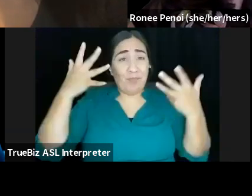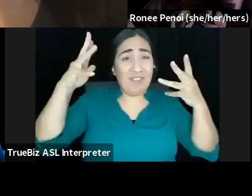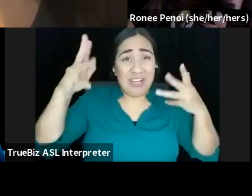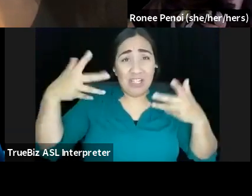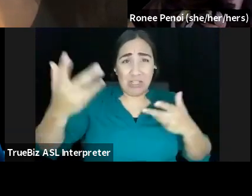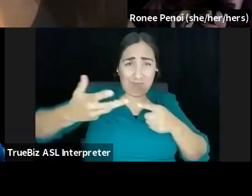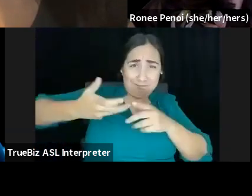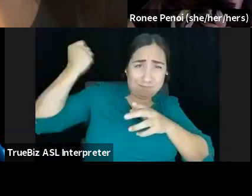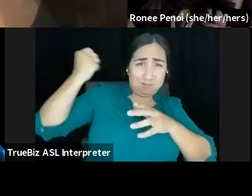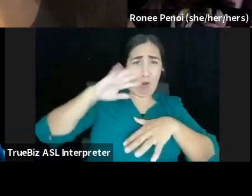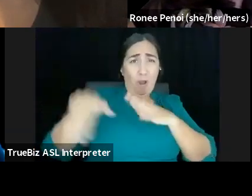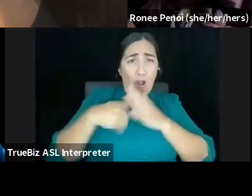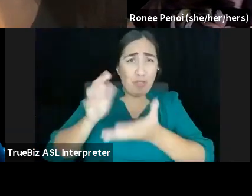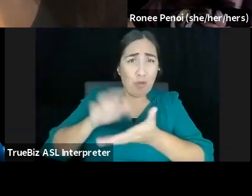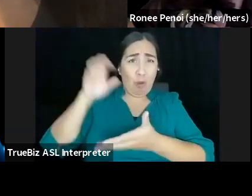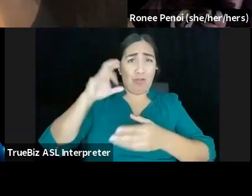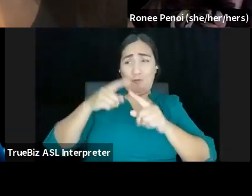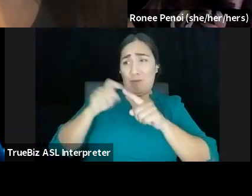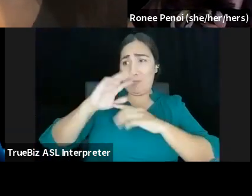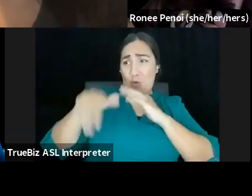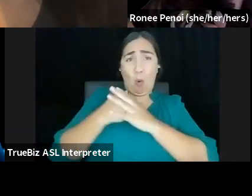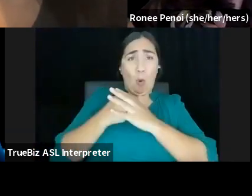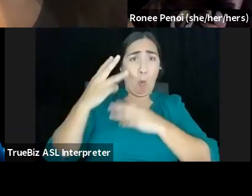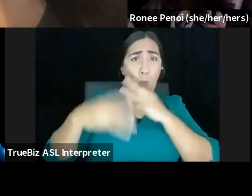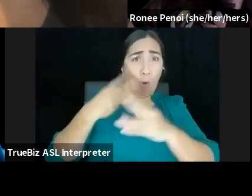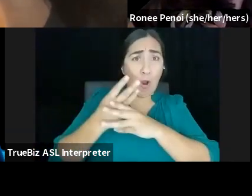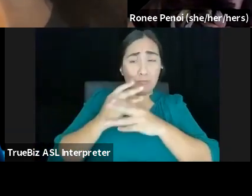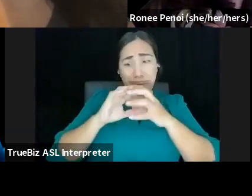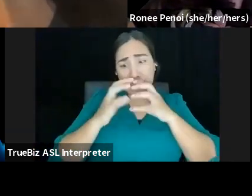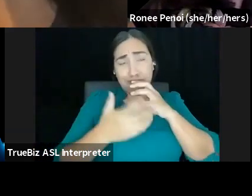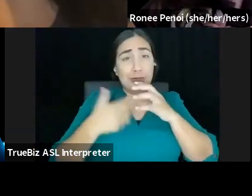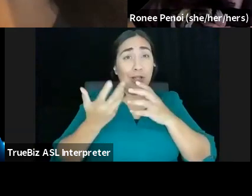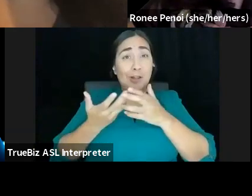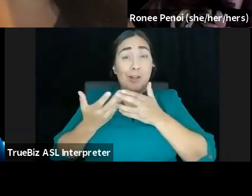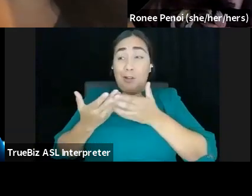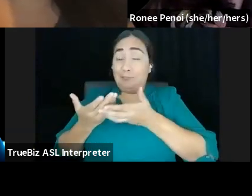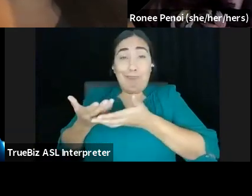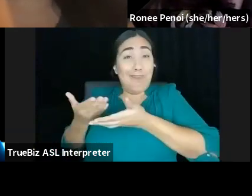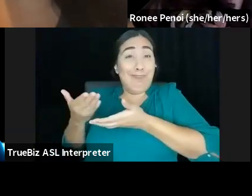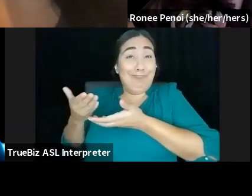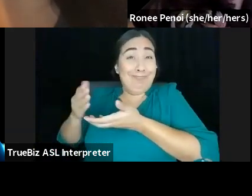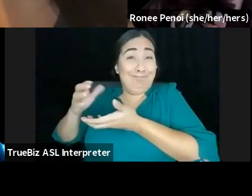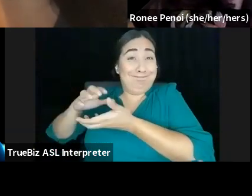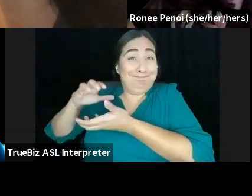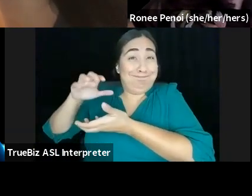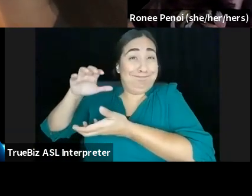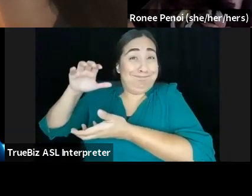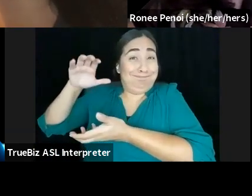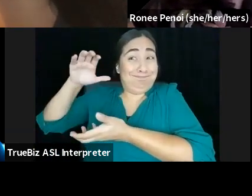and accumulated all the wealth. Uh, and now we just get to keep it. And guess what? India, China,